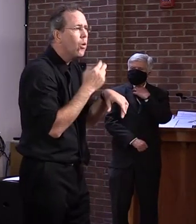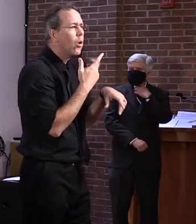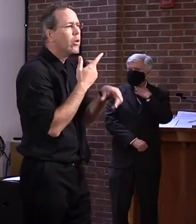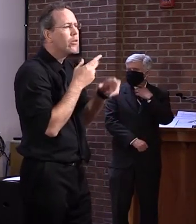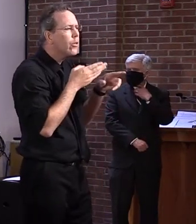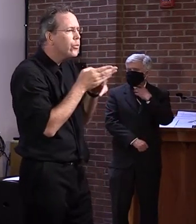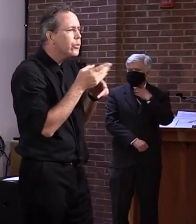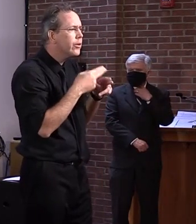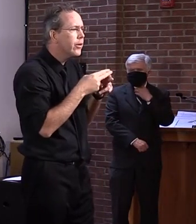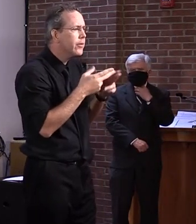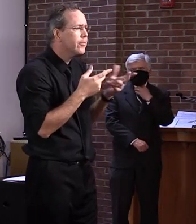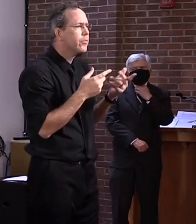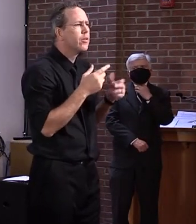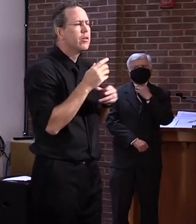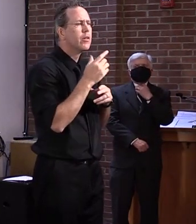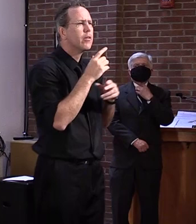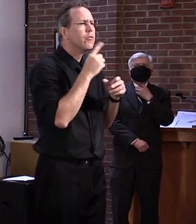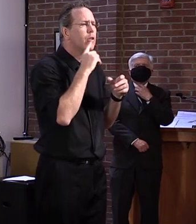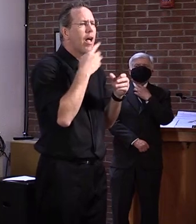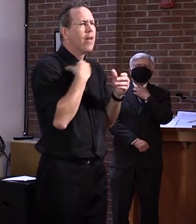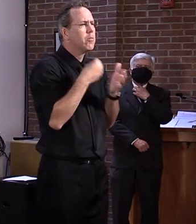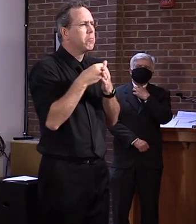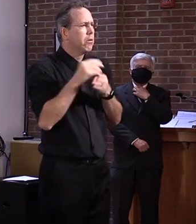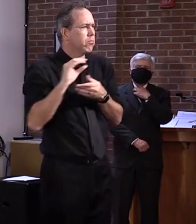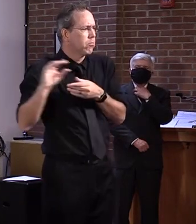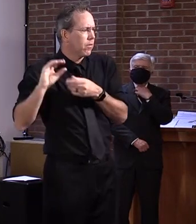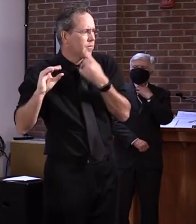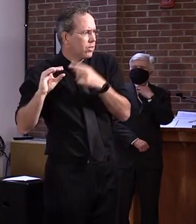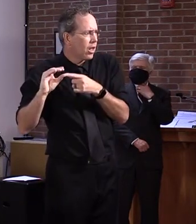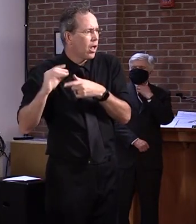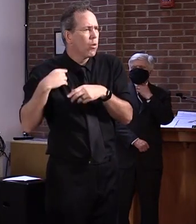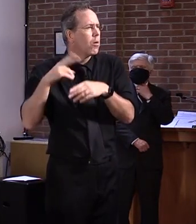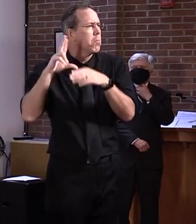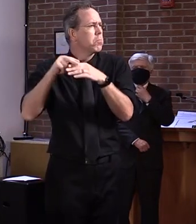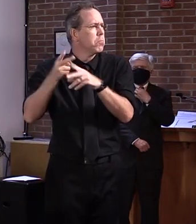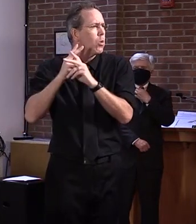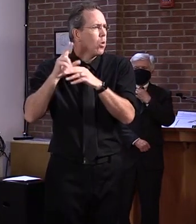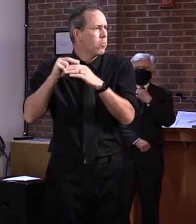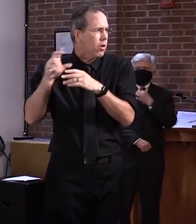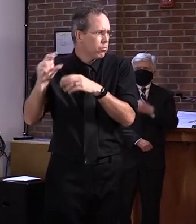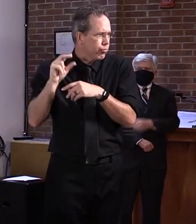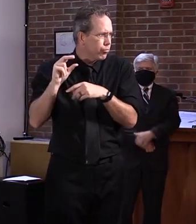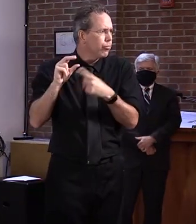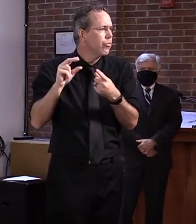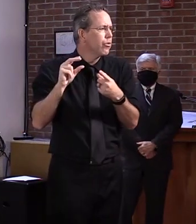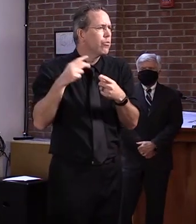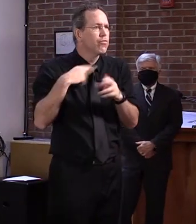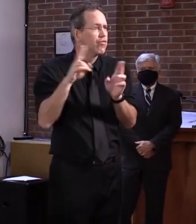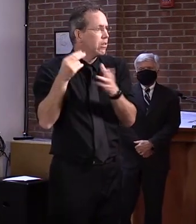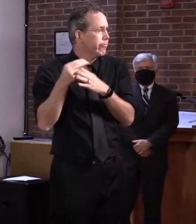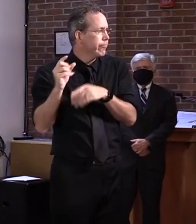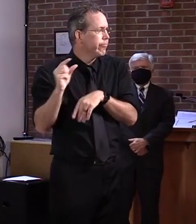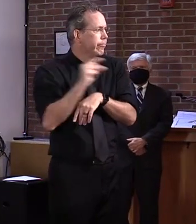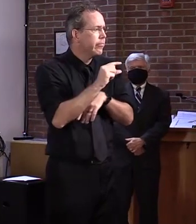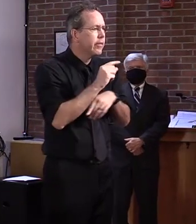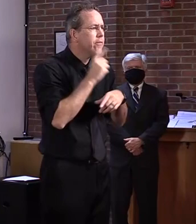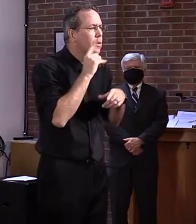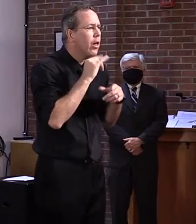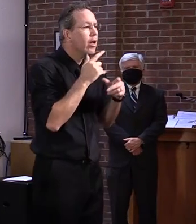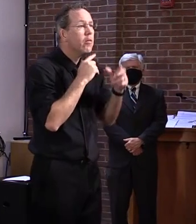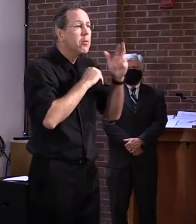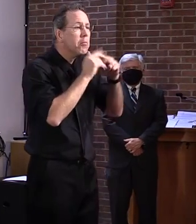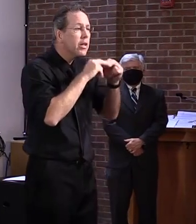It's borrowed money, uh, so I wouldn't anticipate any of the major, uh, major, uh, construction, um,